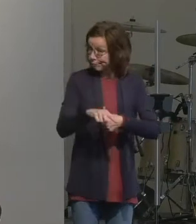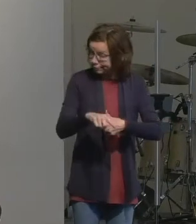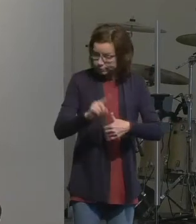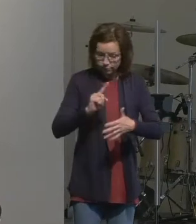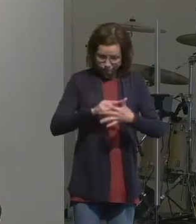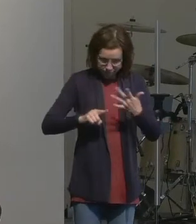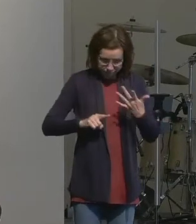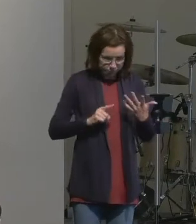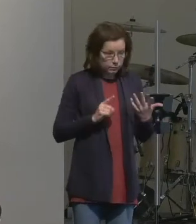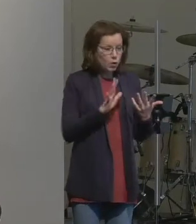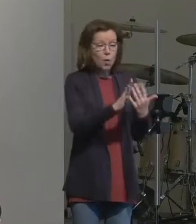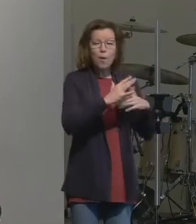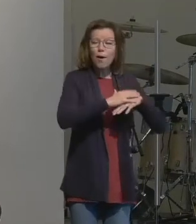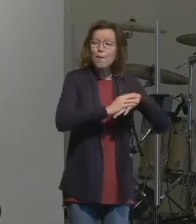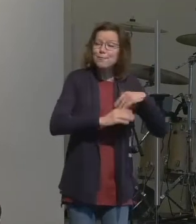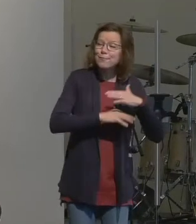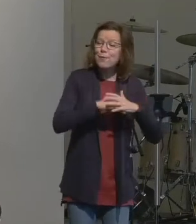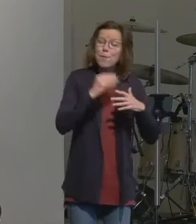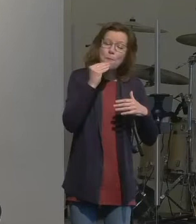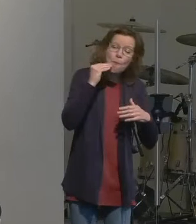to him is leave your comfort zone.